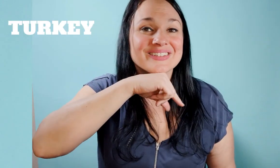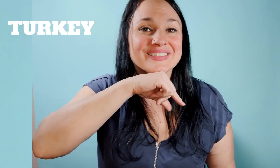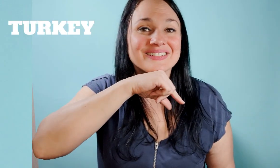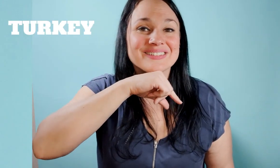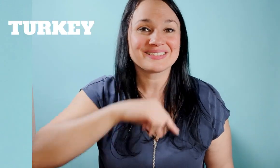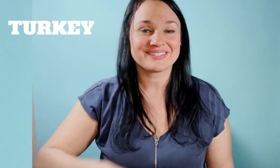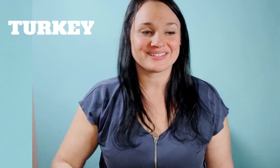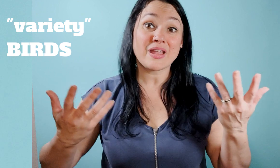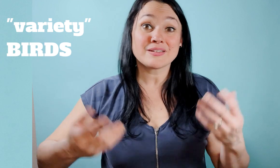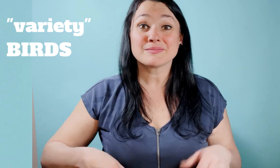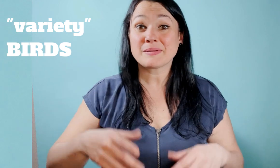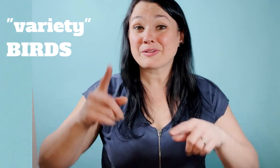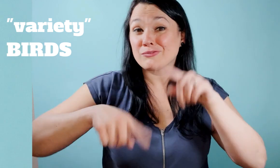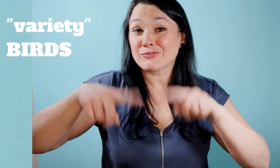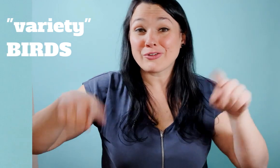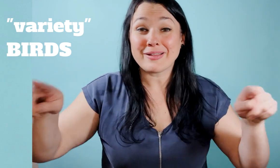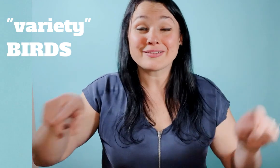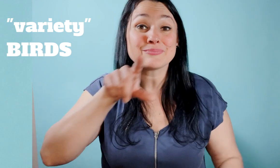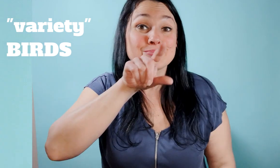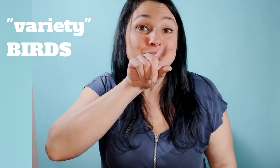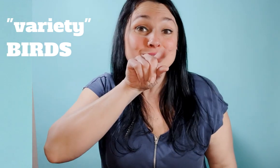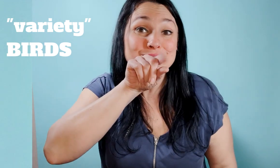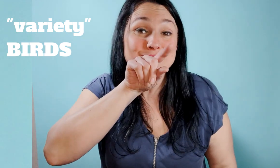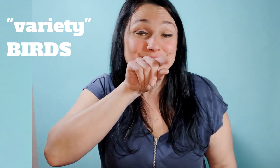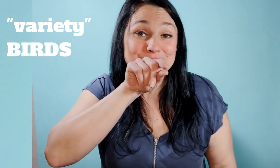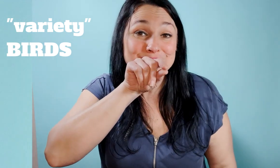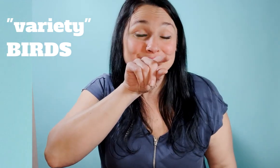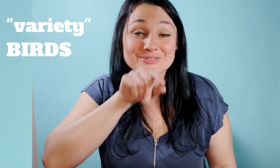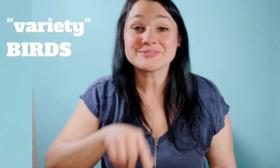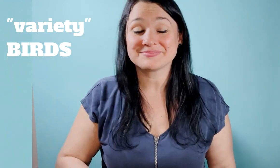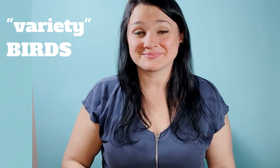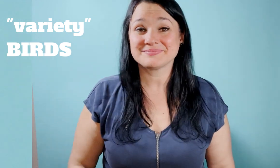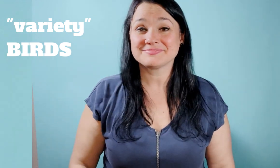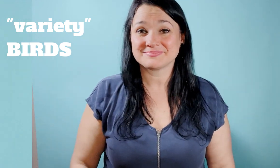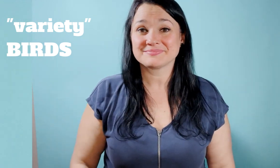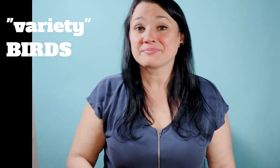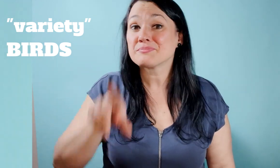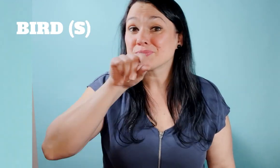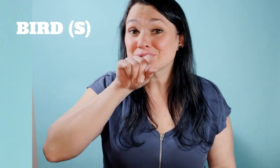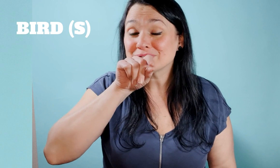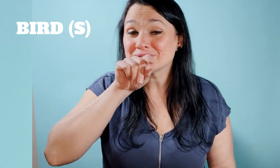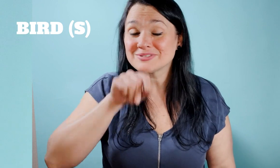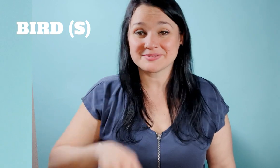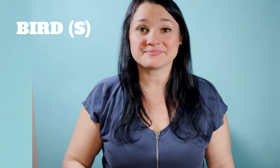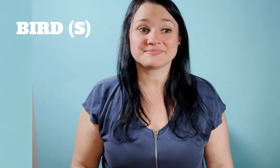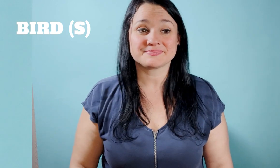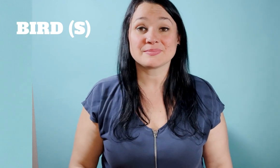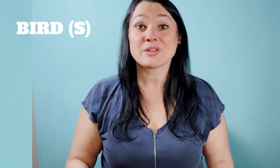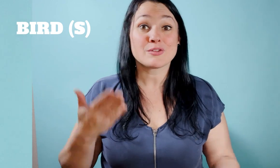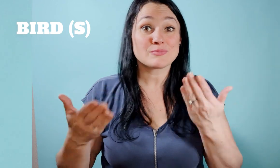or a variety of birds maybe so birds I mean